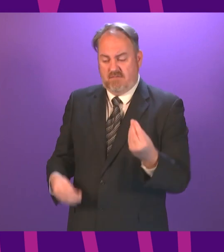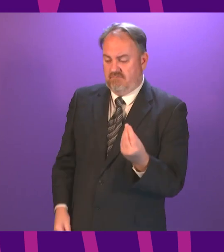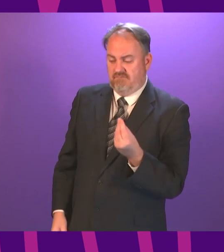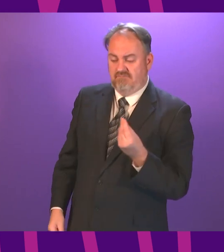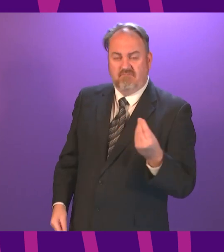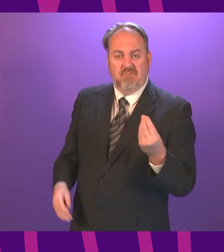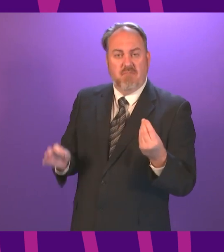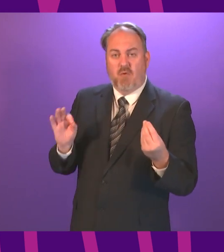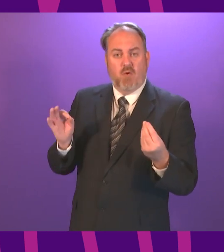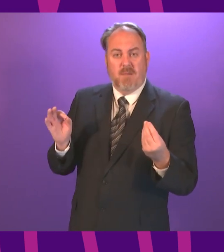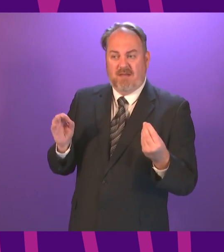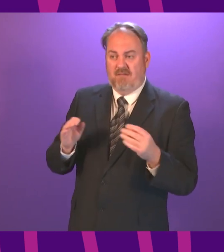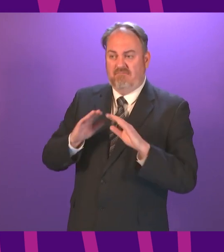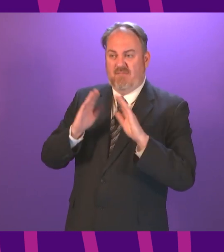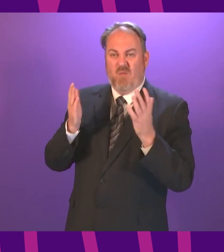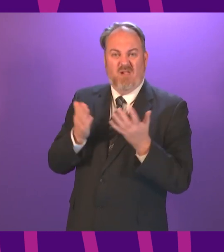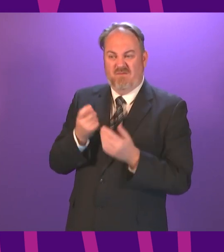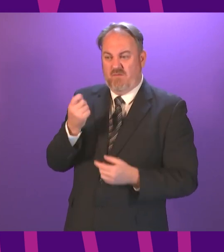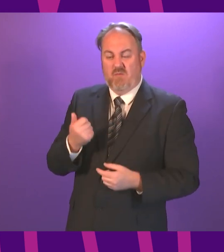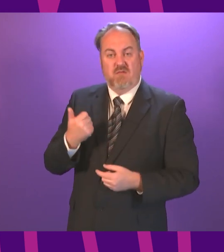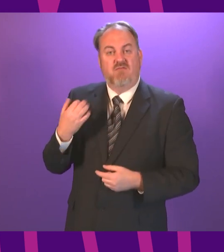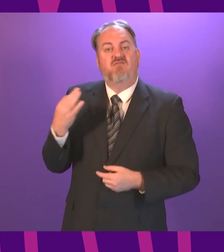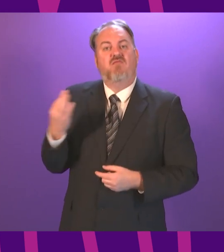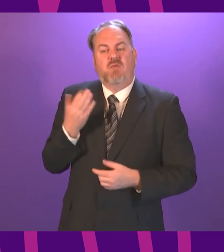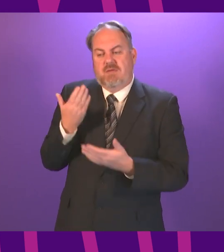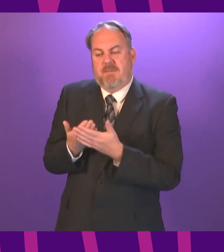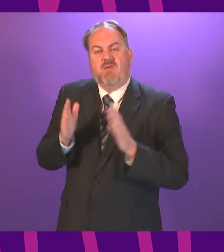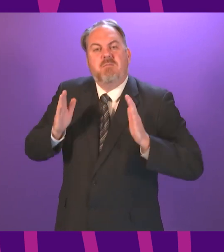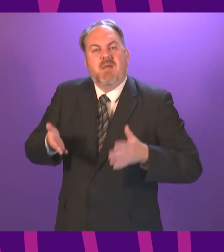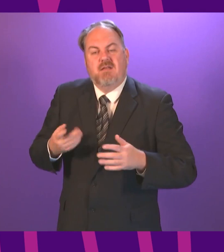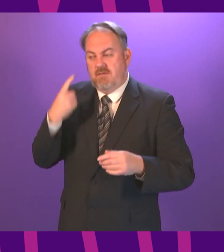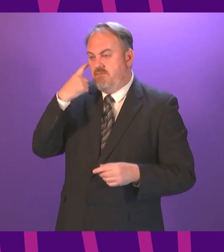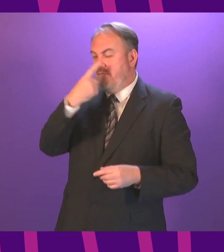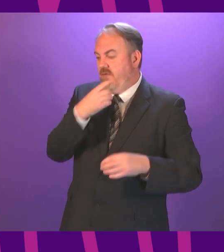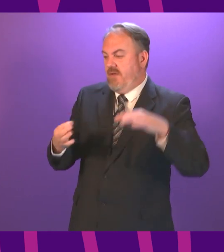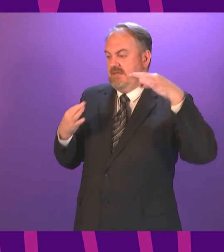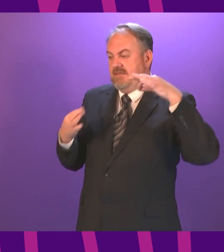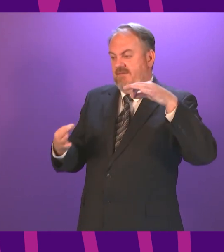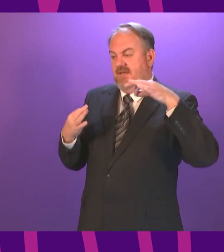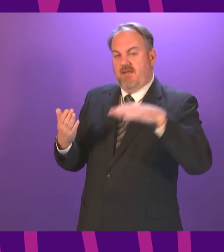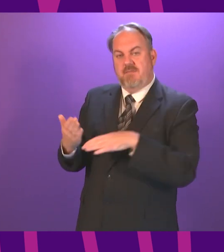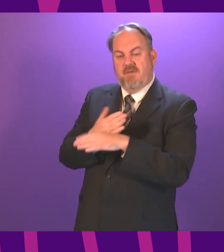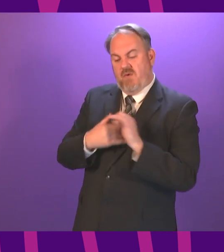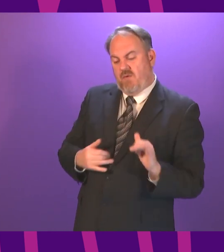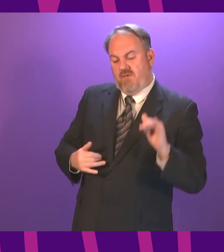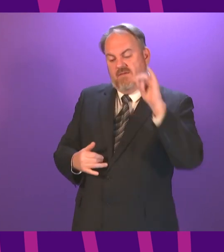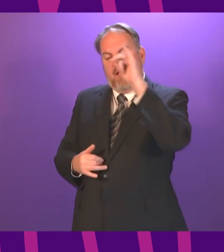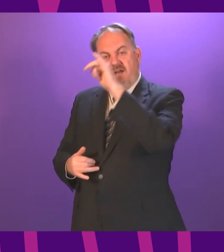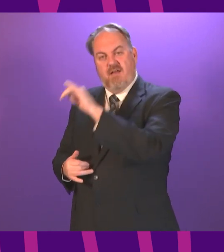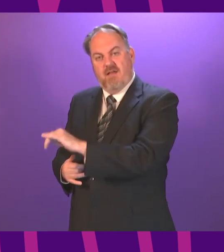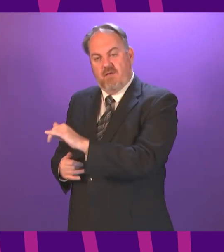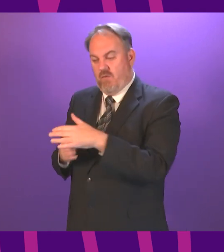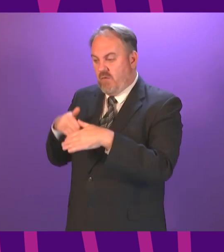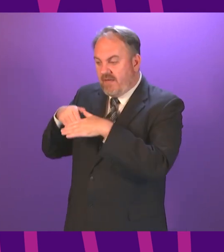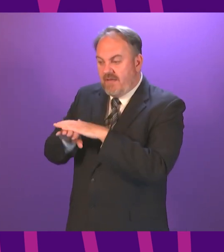many countries, I should say, require them at the moment. No airline or no major airline requires them in terms of entry onto their